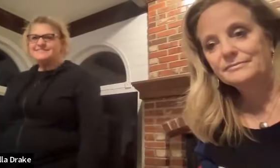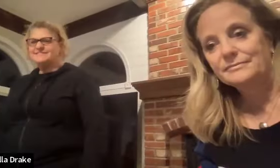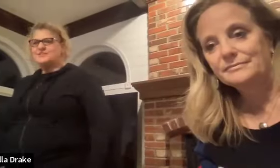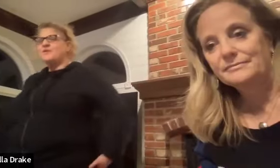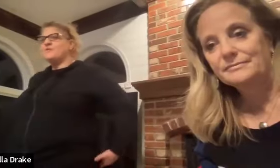you're welcome